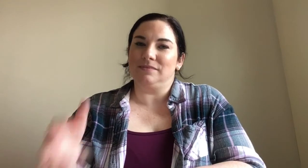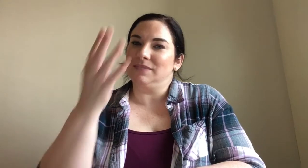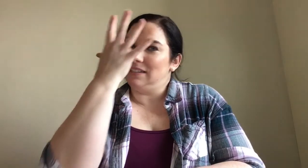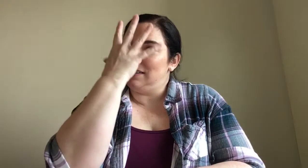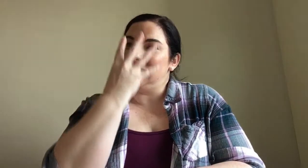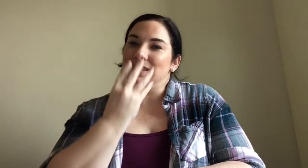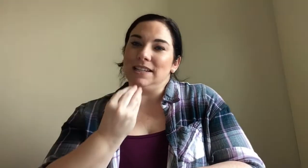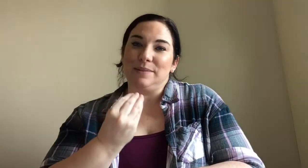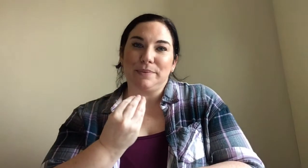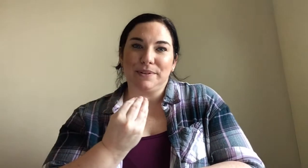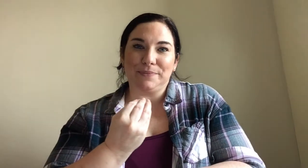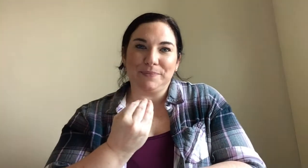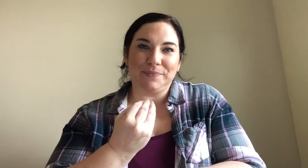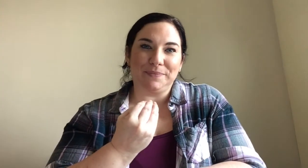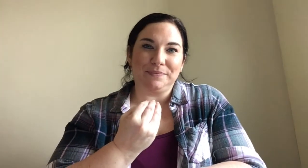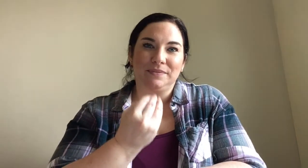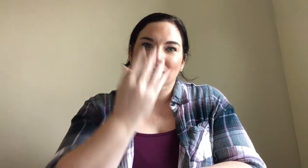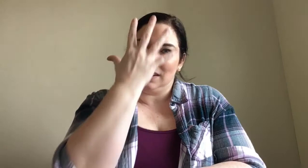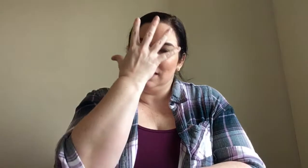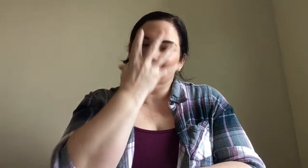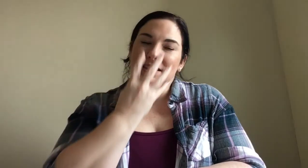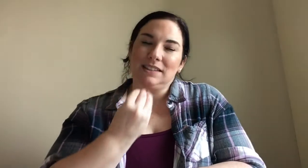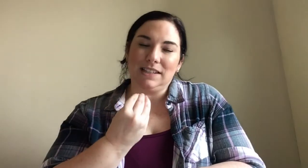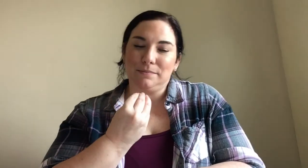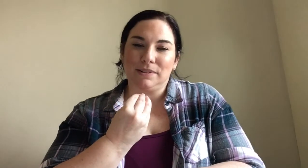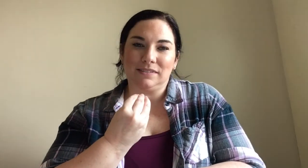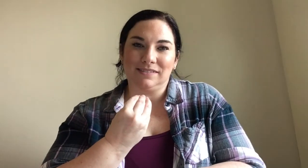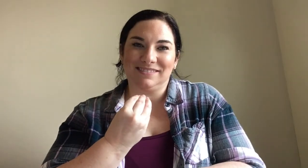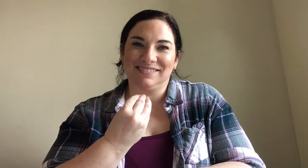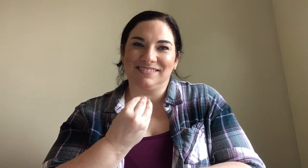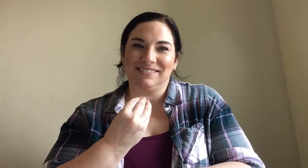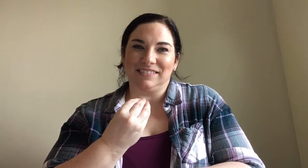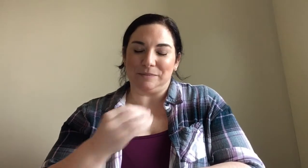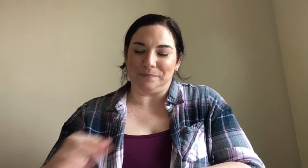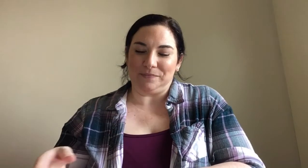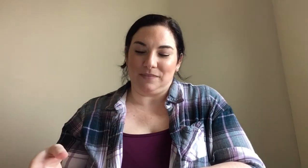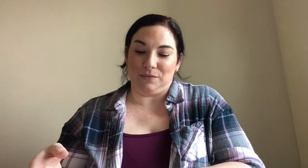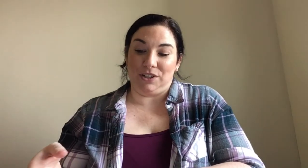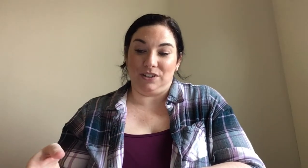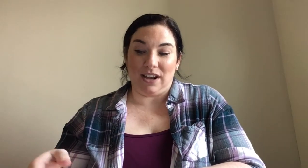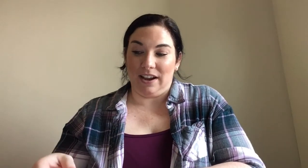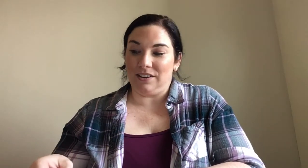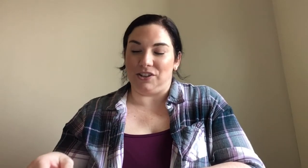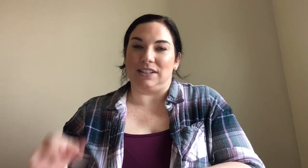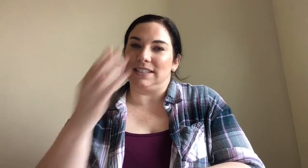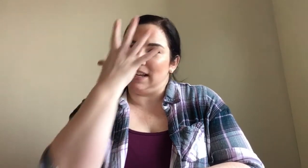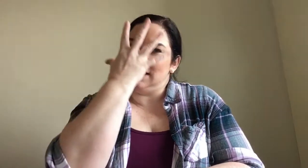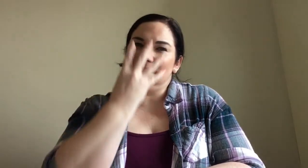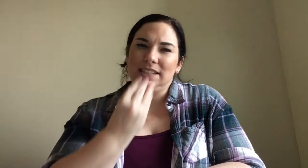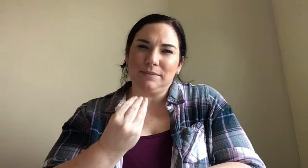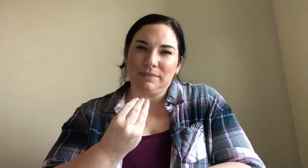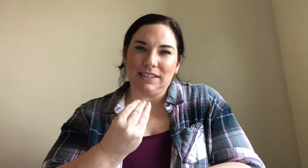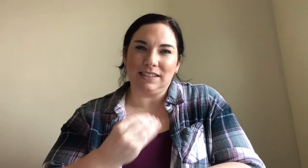Sleep. Sleep. When you're tired, you can say, sleep please.